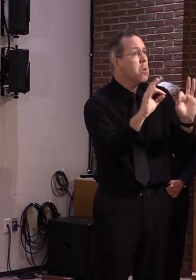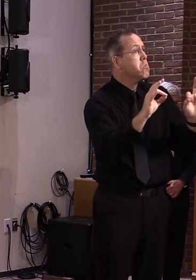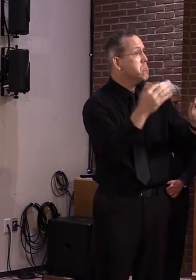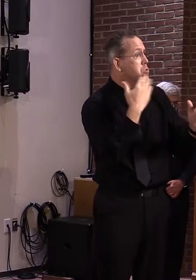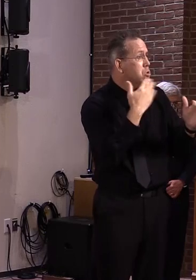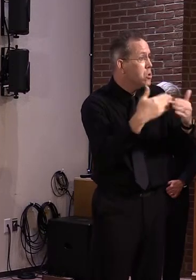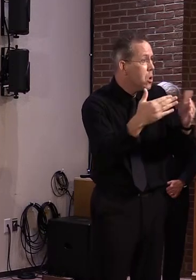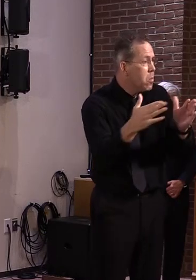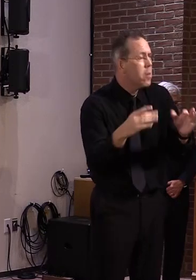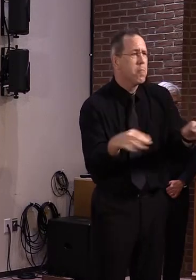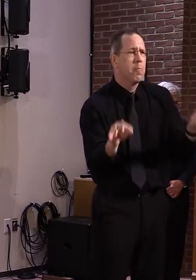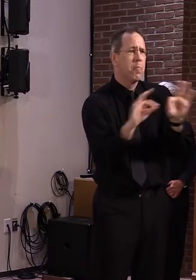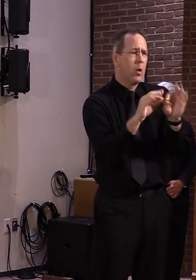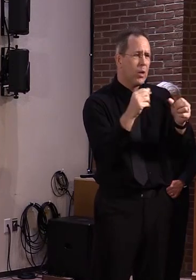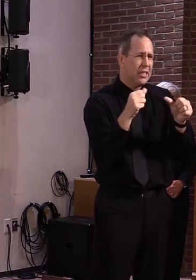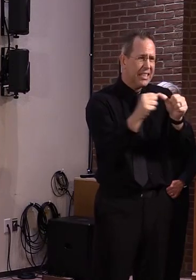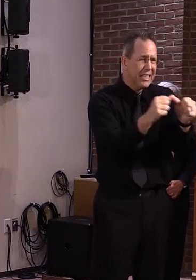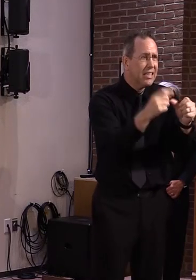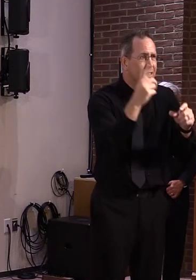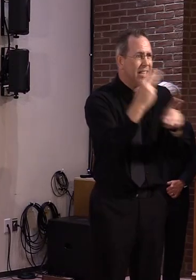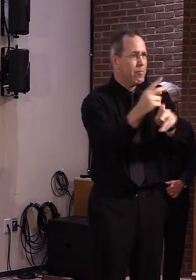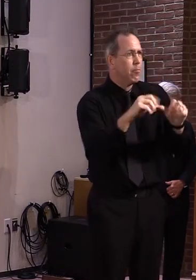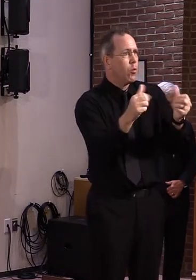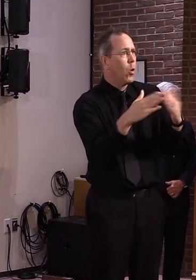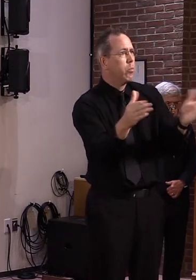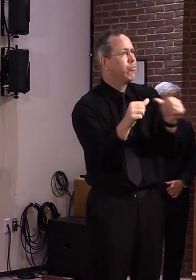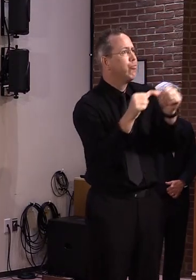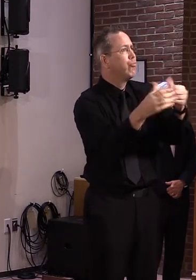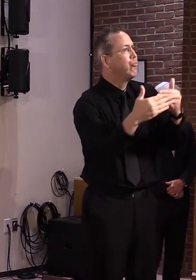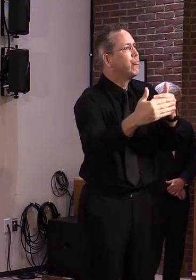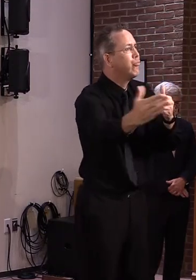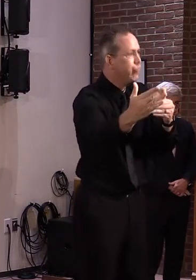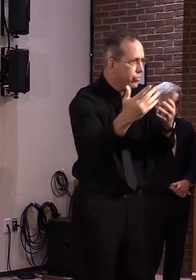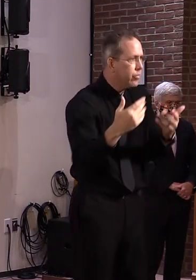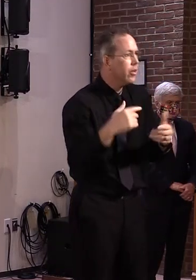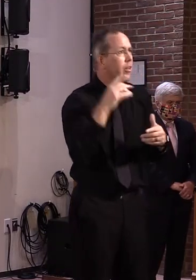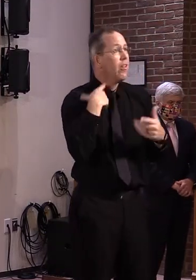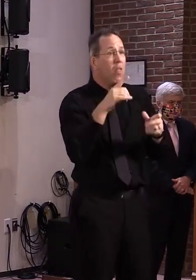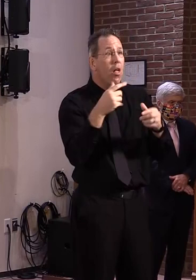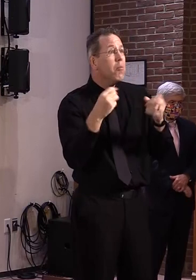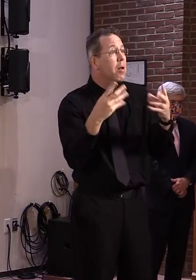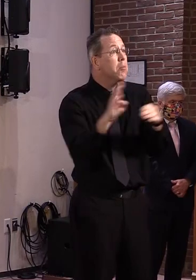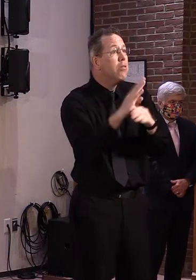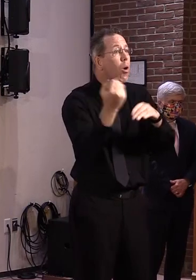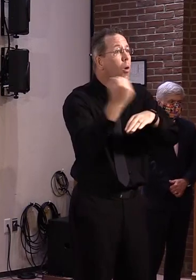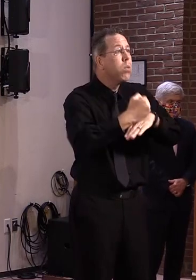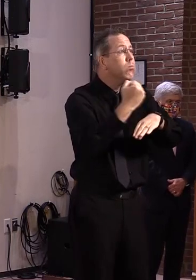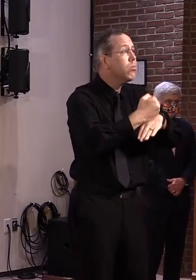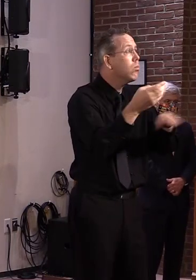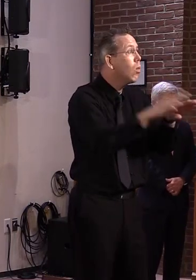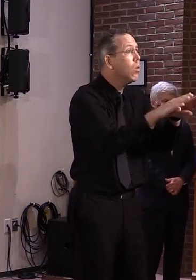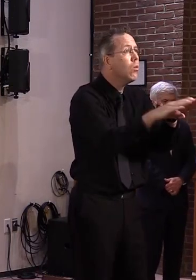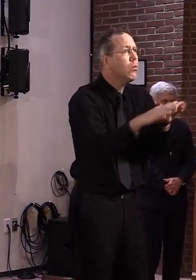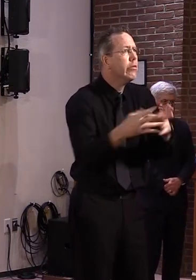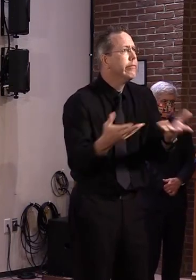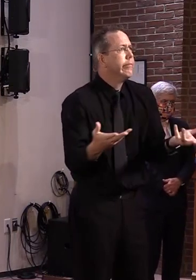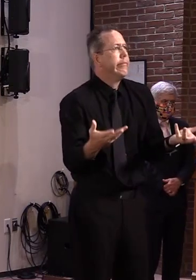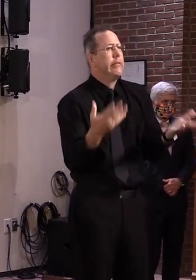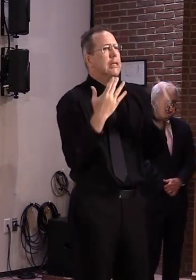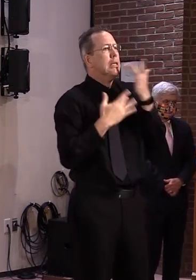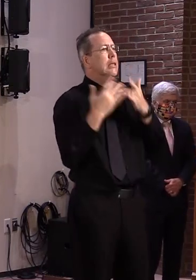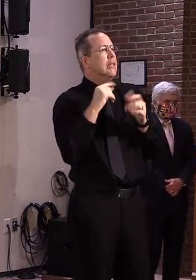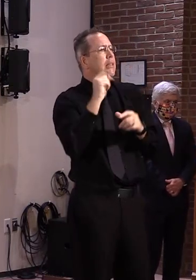a long-term economic crisis. And state and local governments will face budget gaps for years to come.